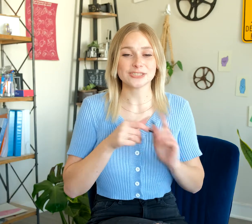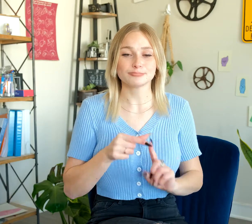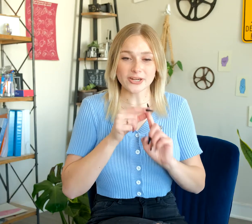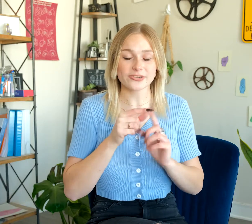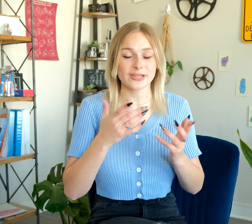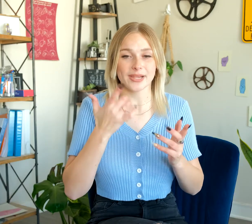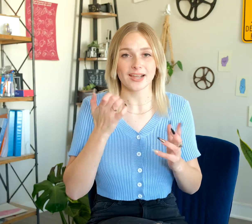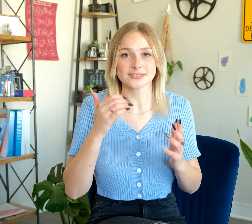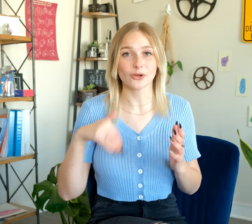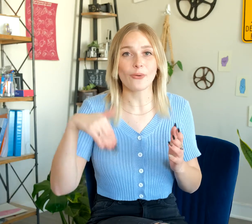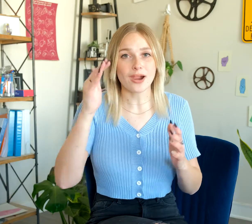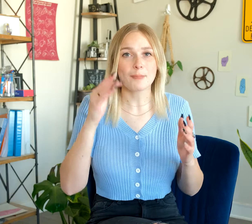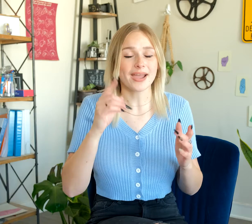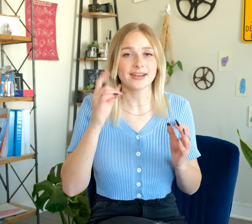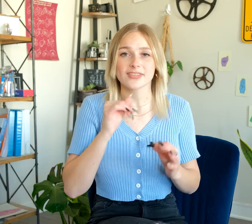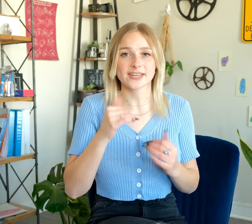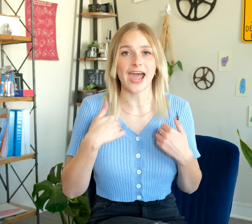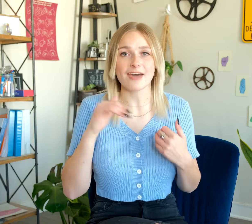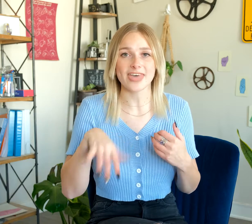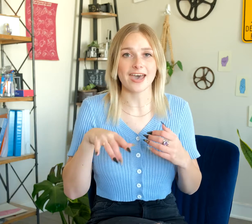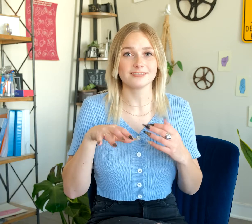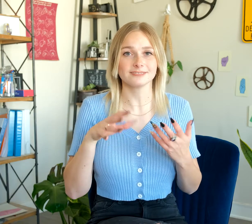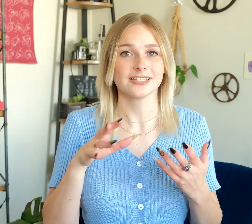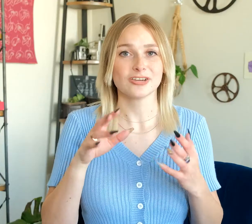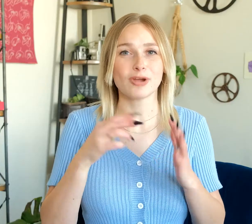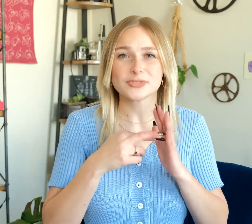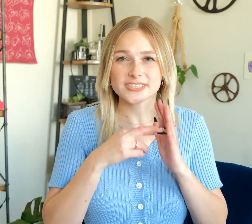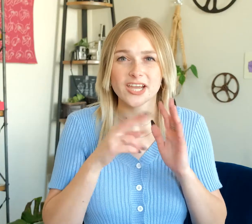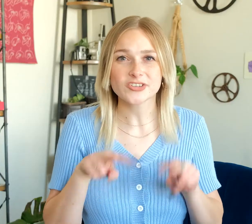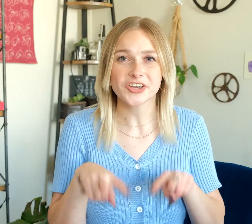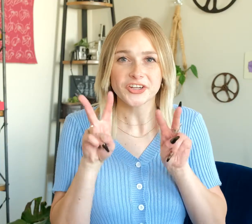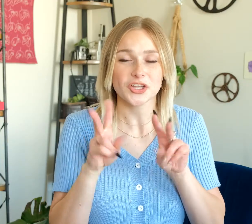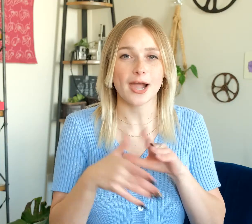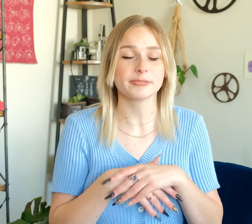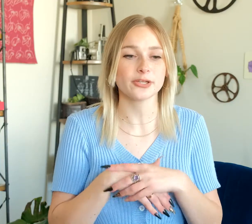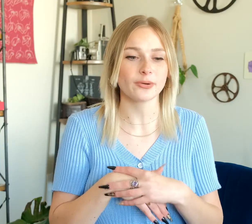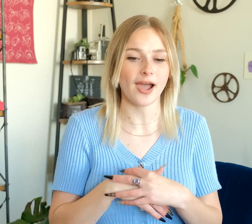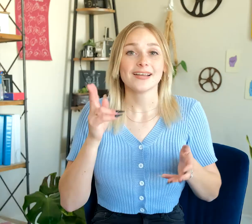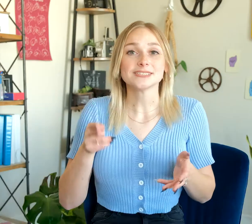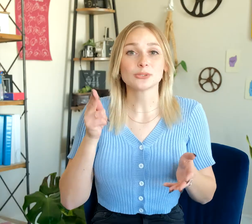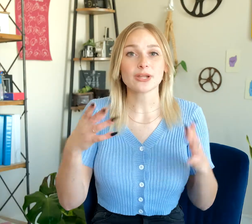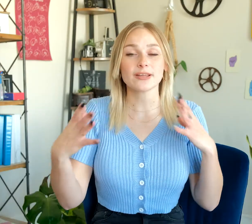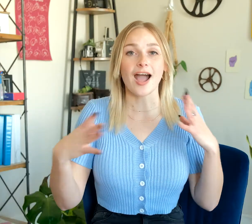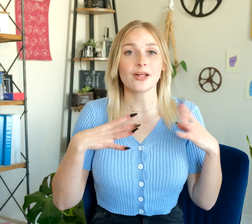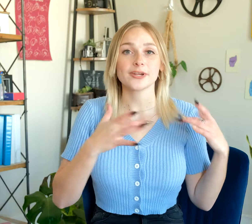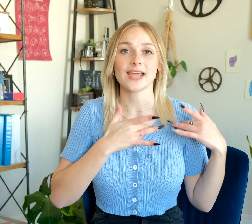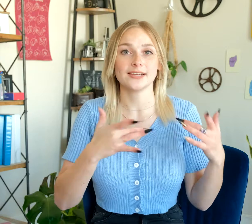especially because growing up, I definitely didn't have that representation to look up to. Historically, Hollywood tends